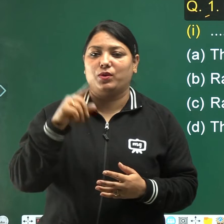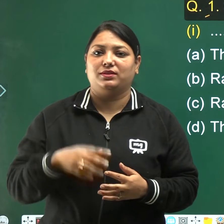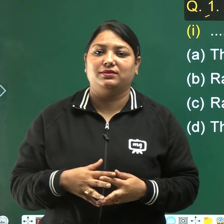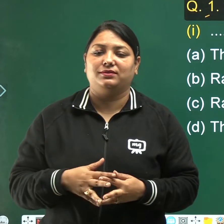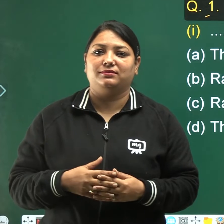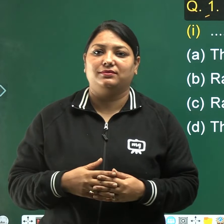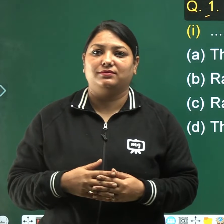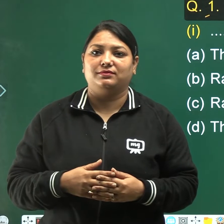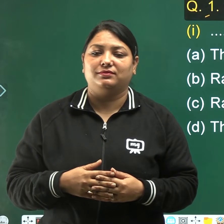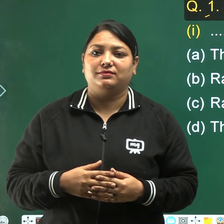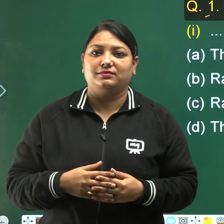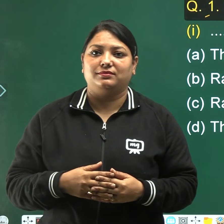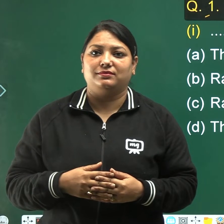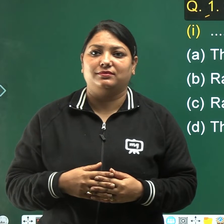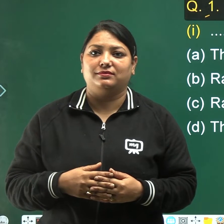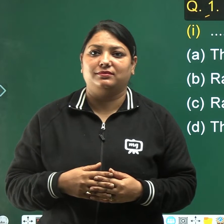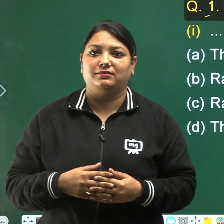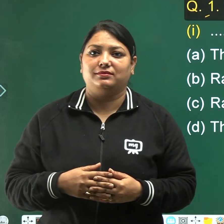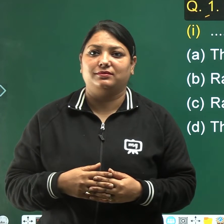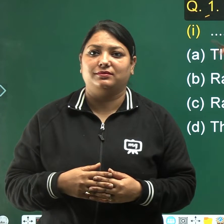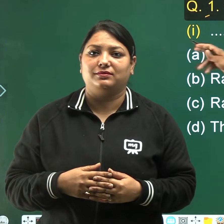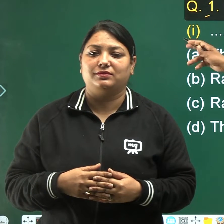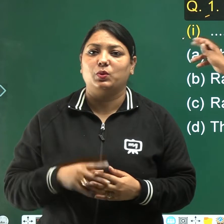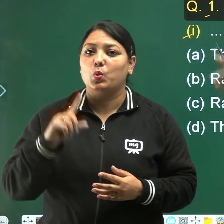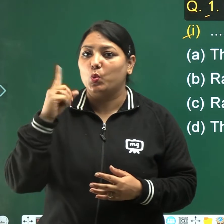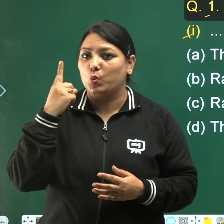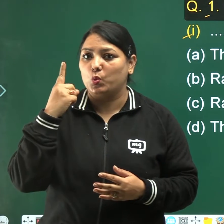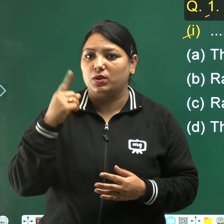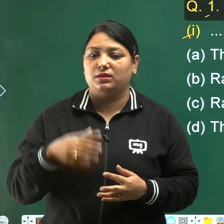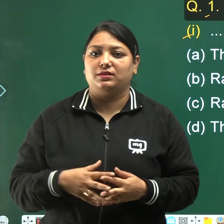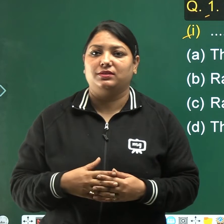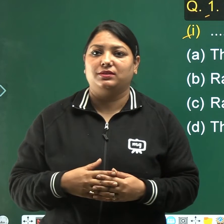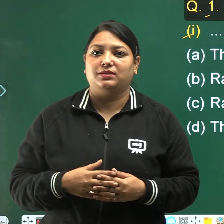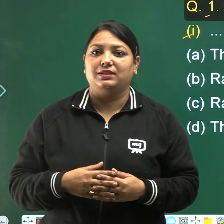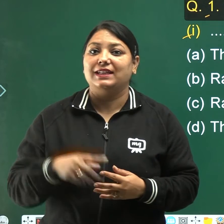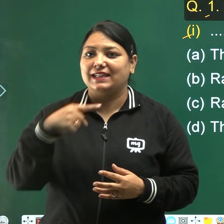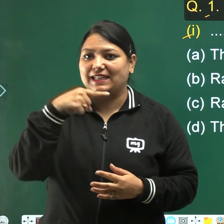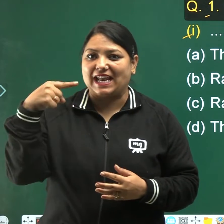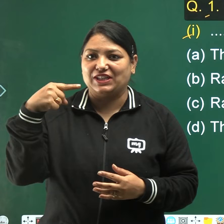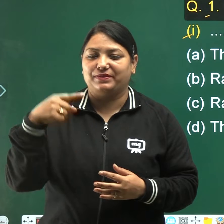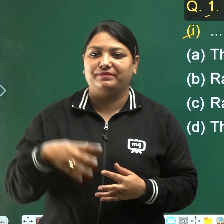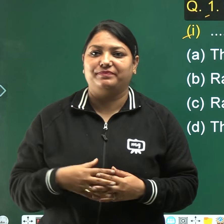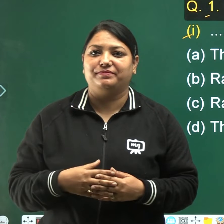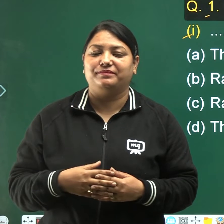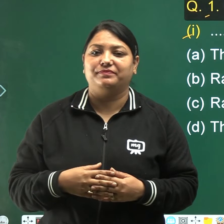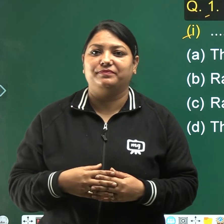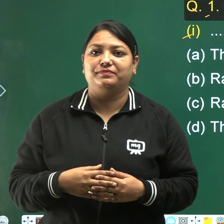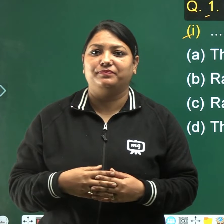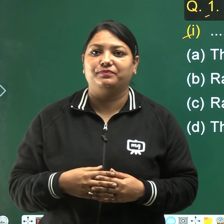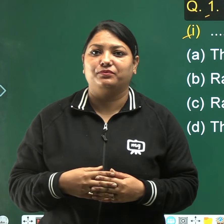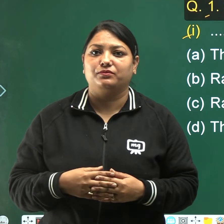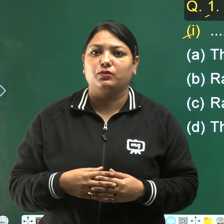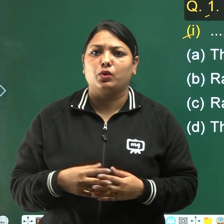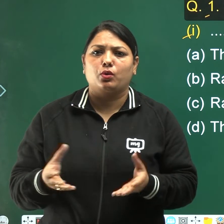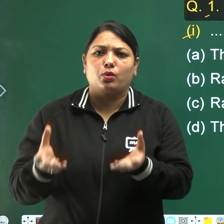first dash got